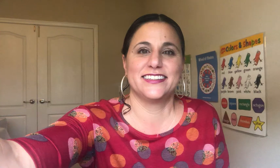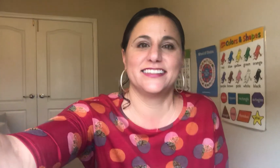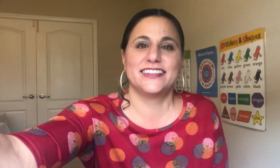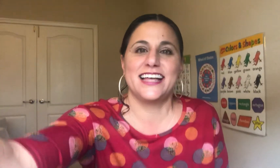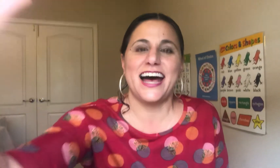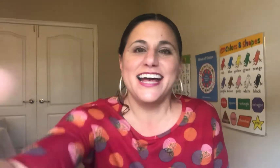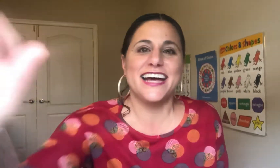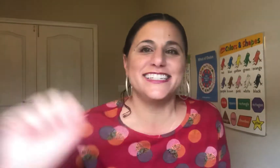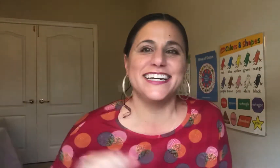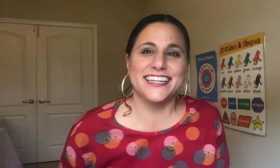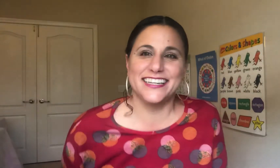Hi Isaac!